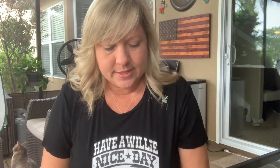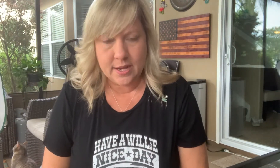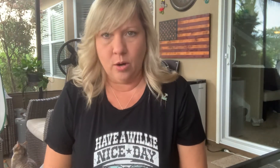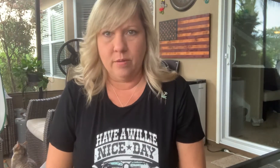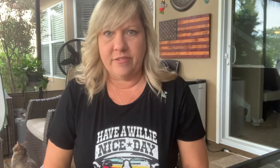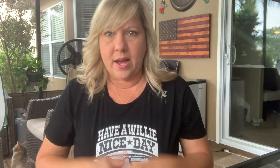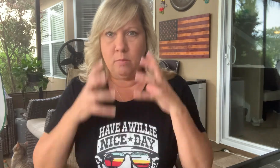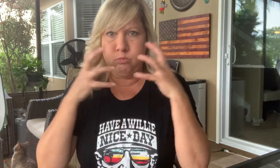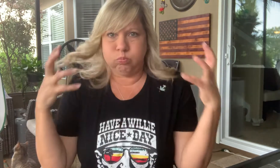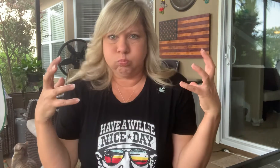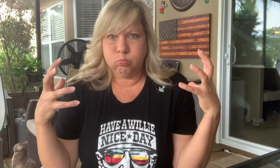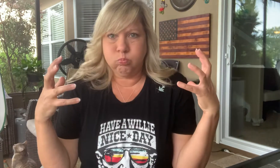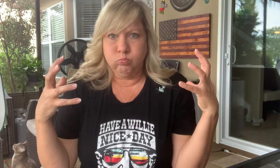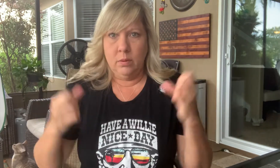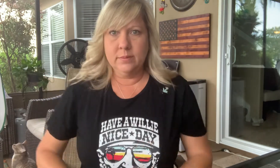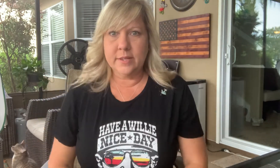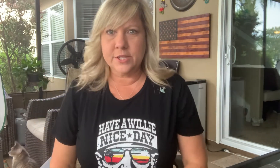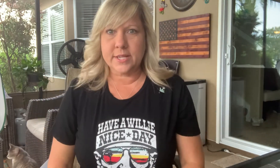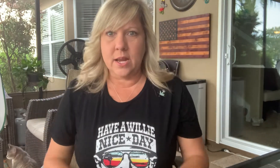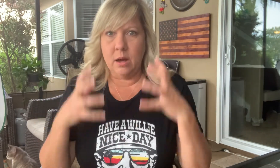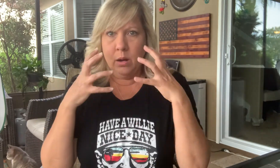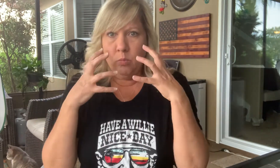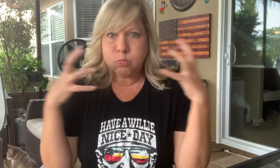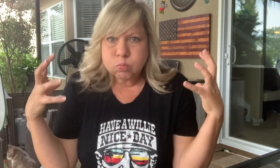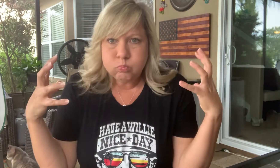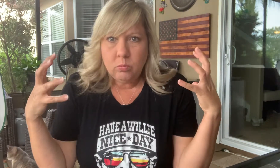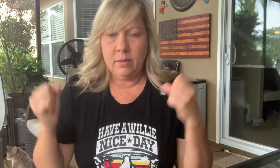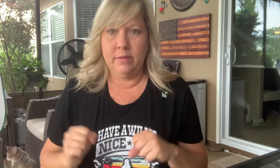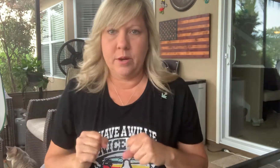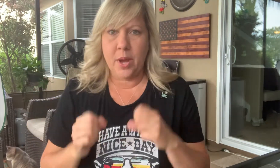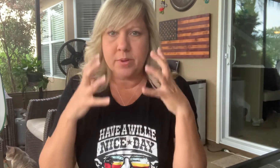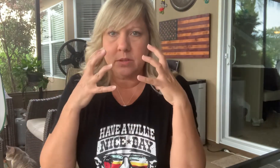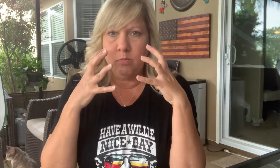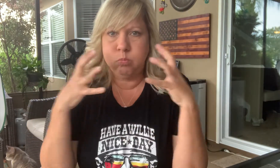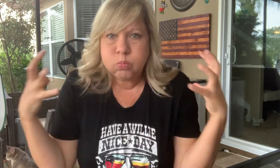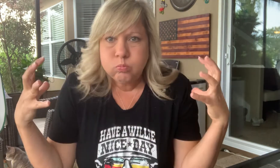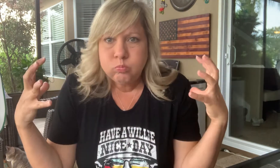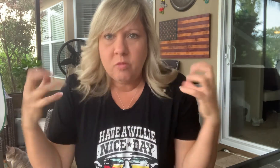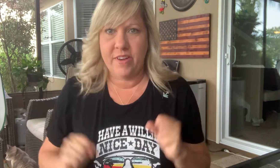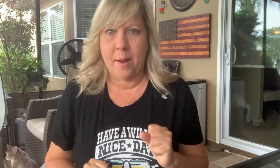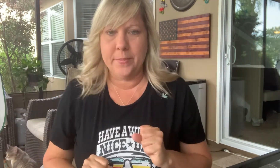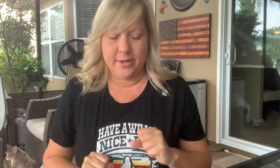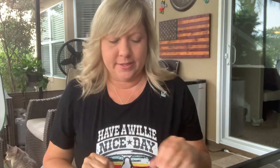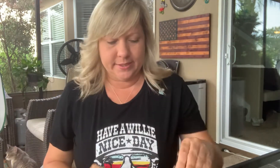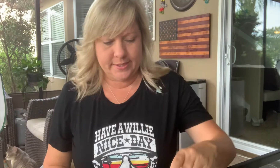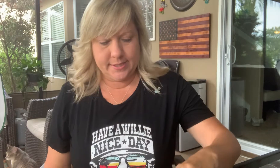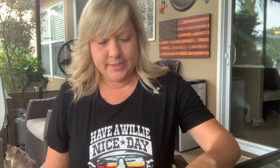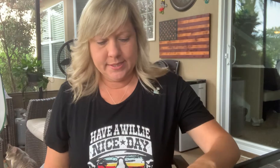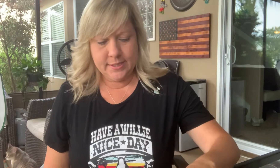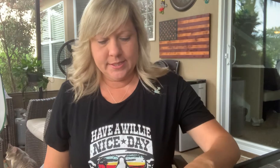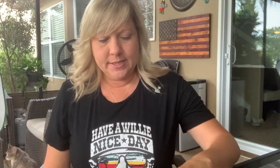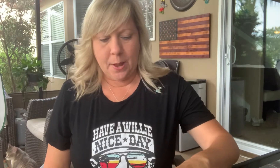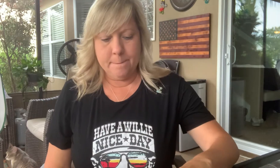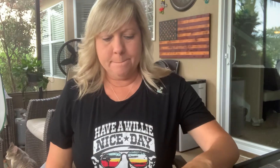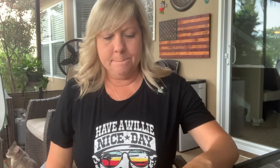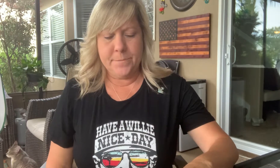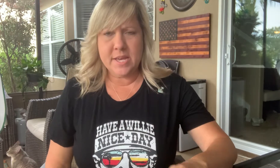Oh fat. Just kind of there might be some fat bugs. Big.